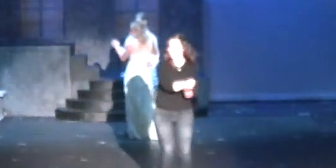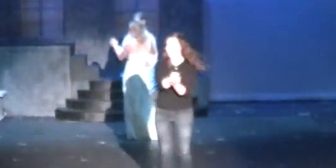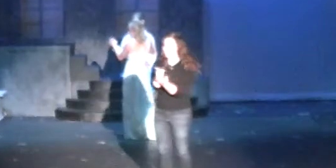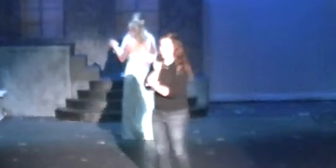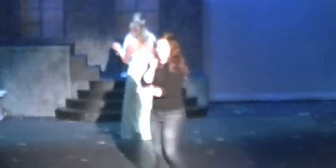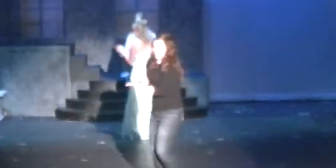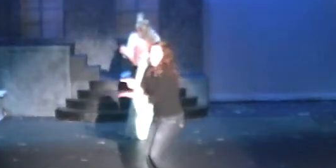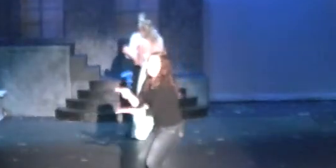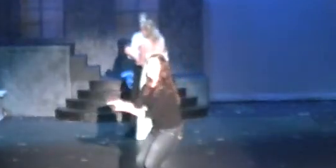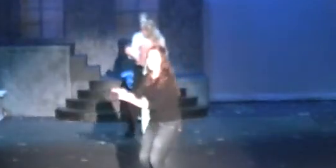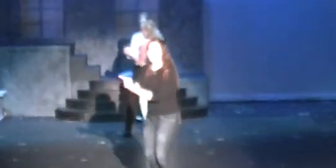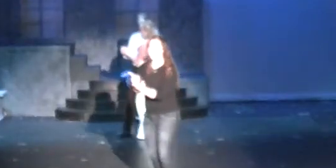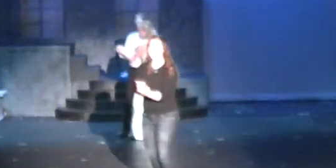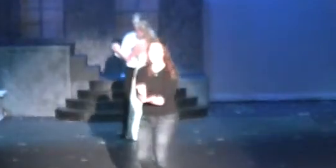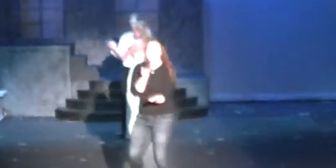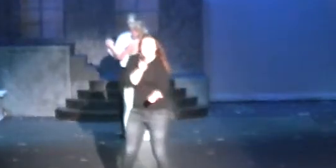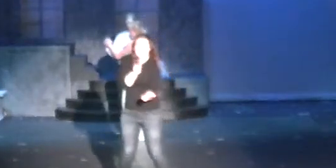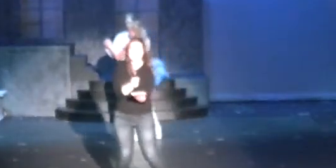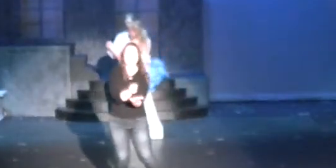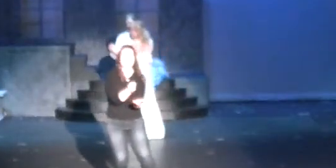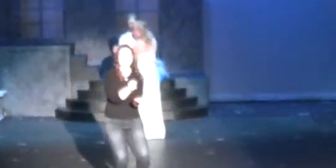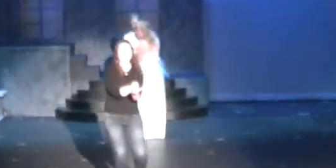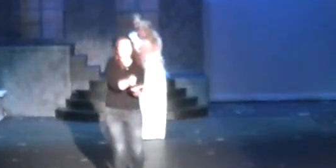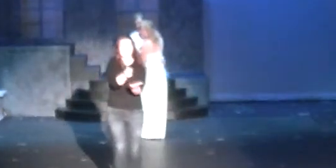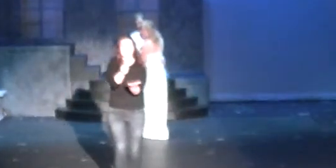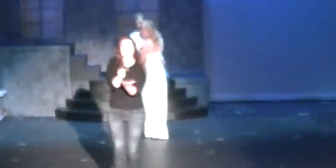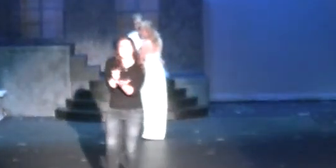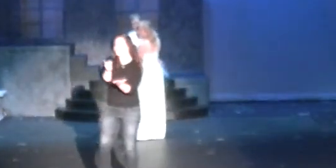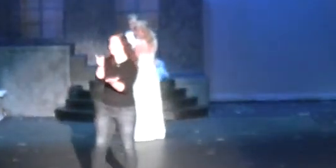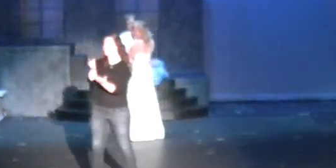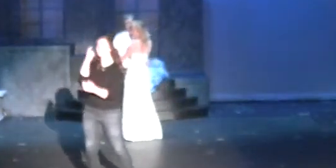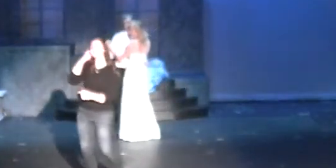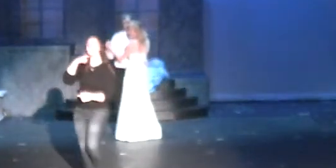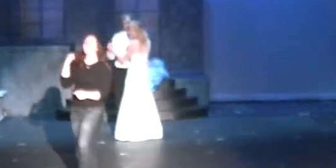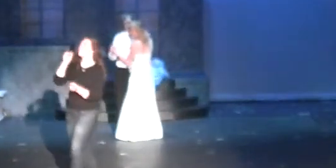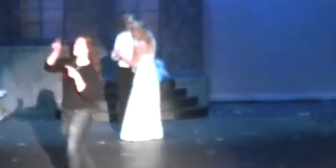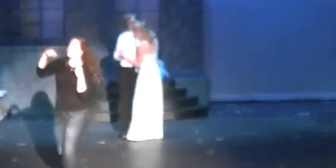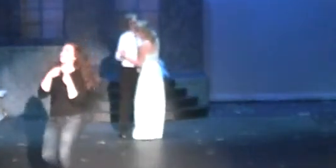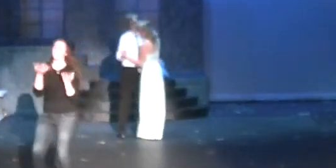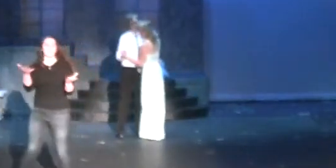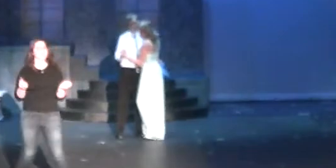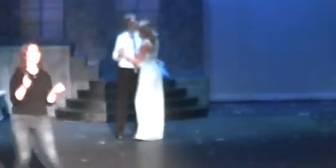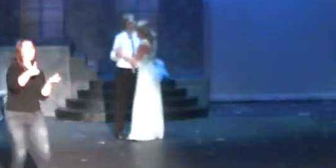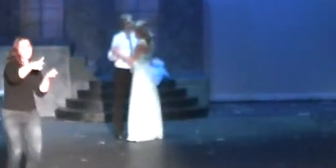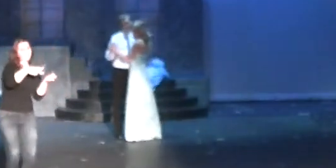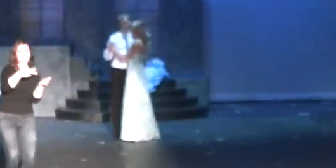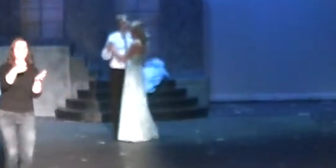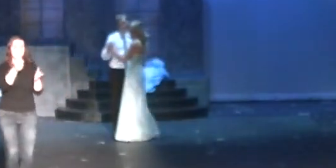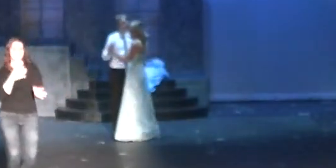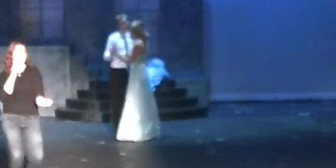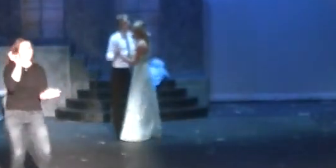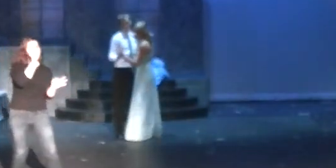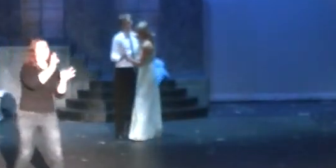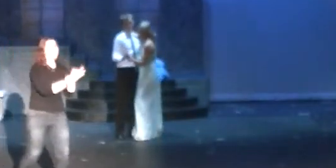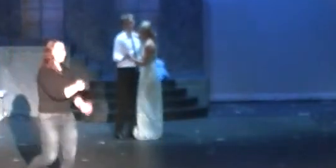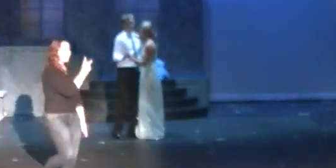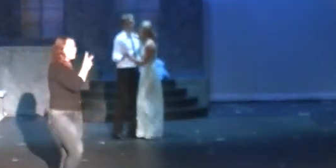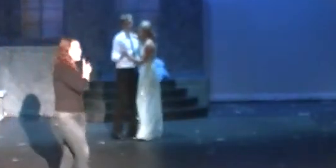in the sound of your invitation When you ask me the morning dance, I'm barefoot,